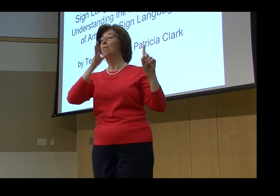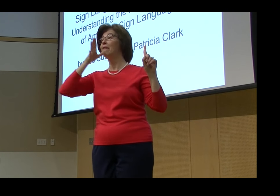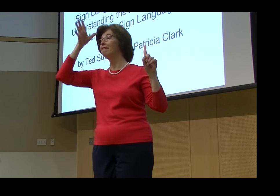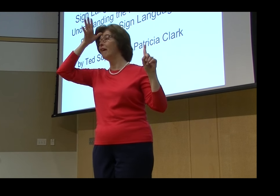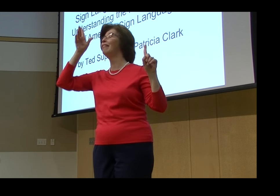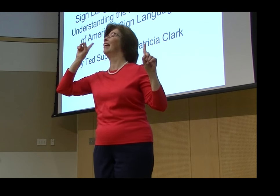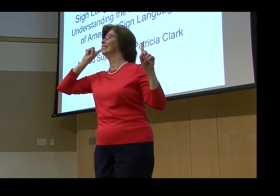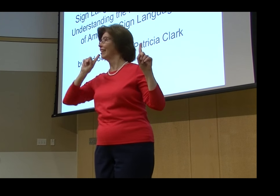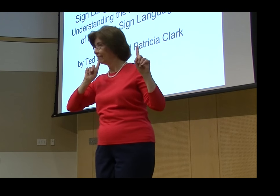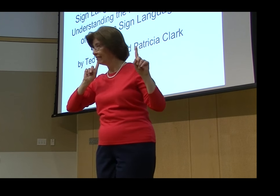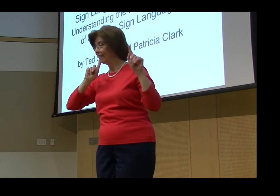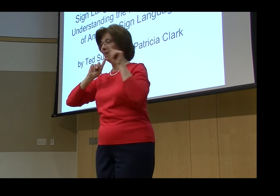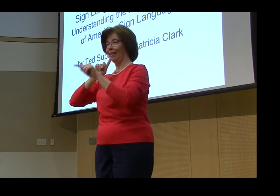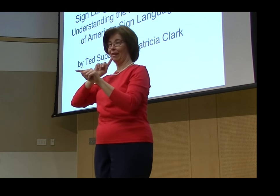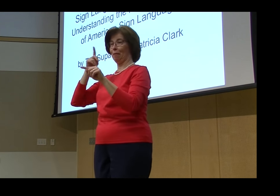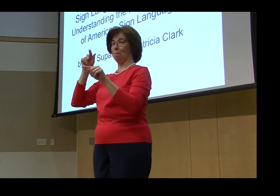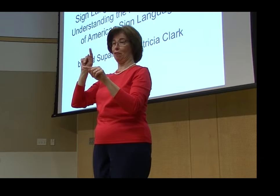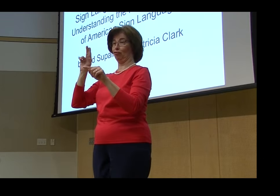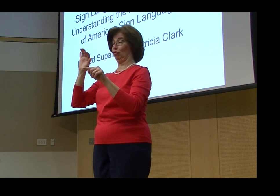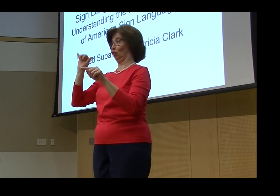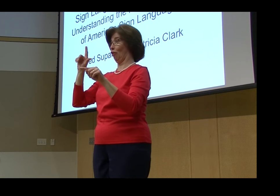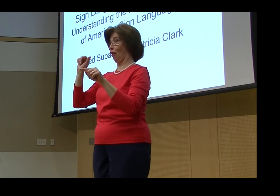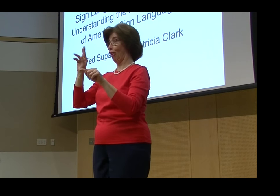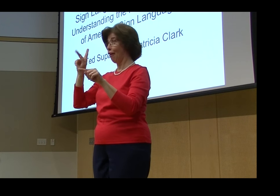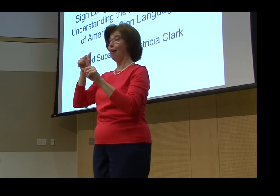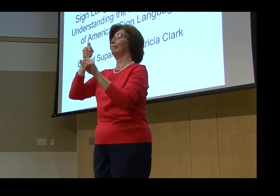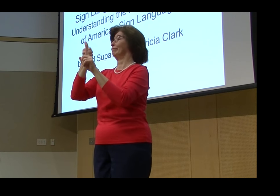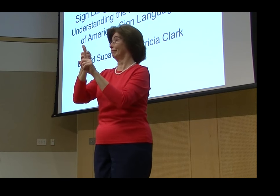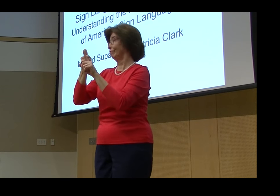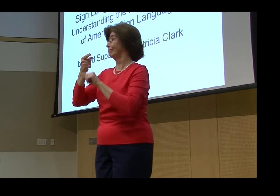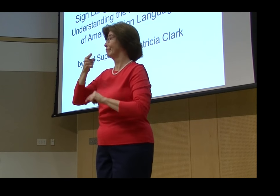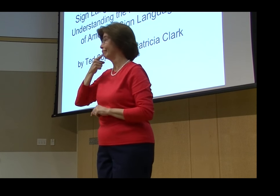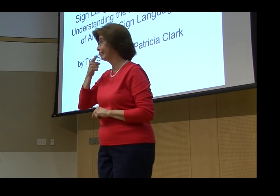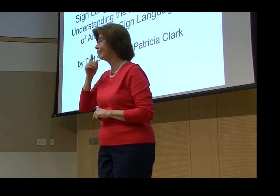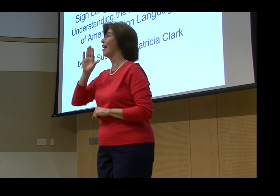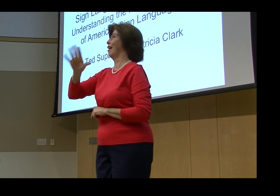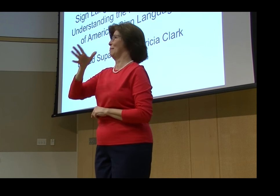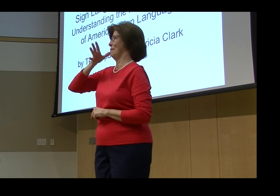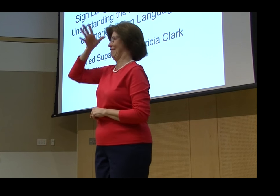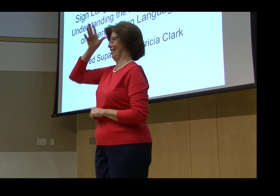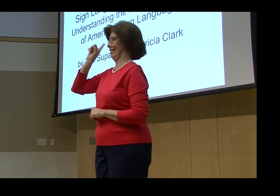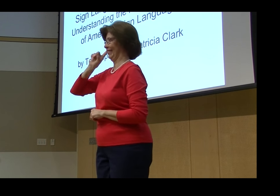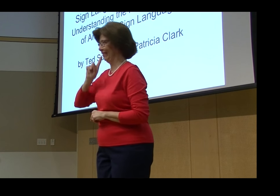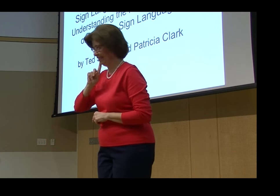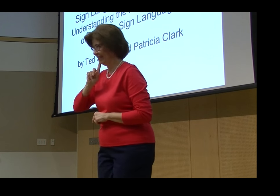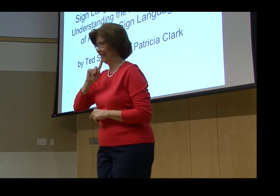He himself is deaf from a deaf family. And Patricia Clark is also from a deaf